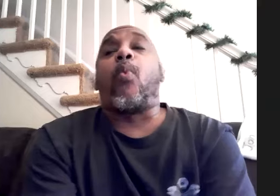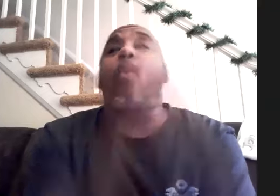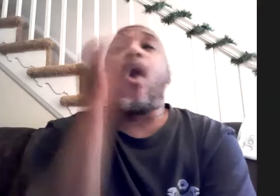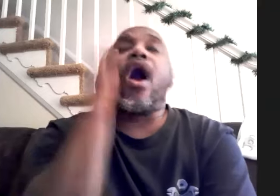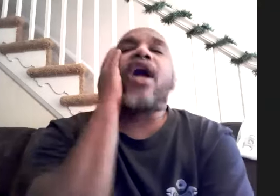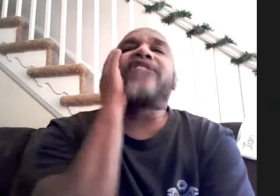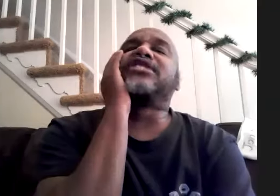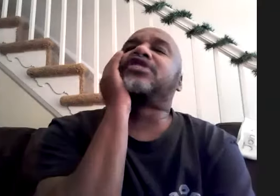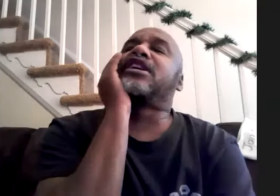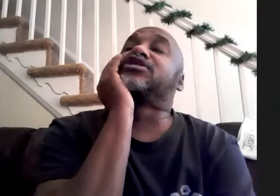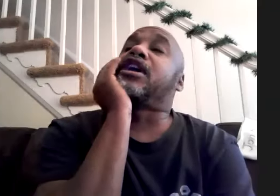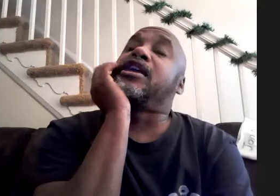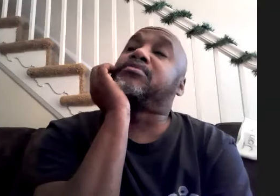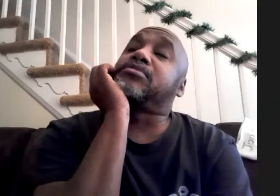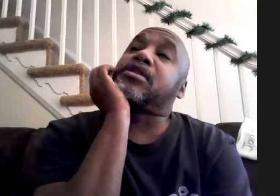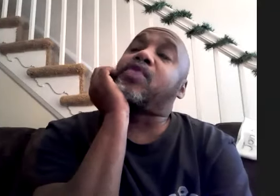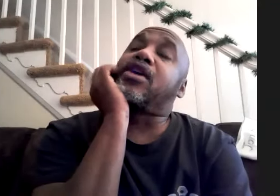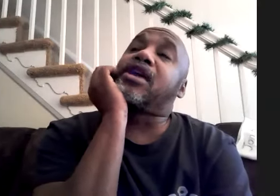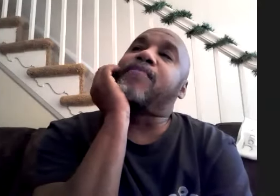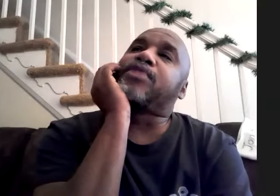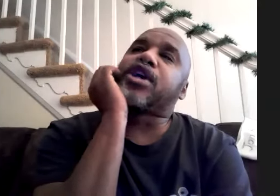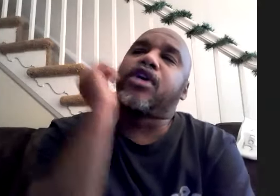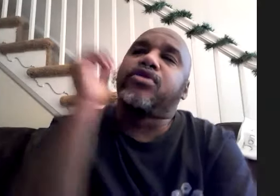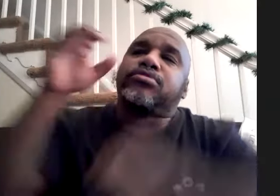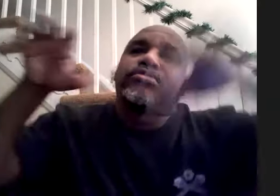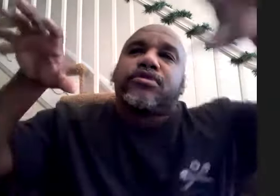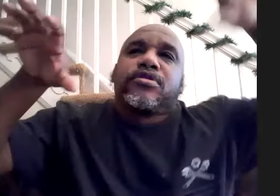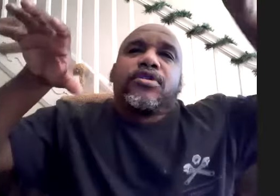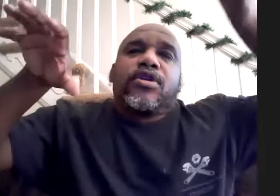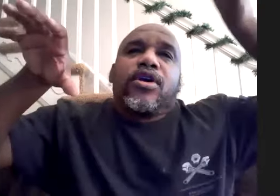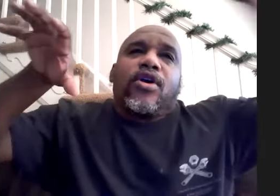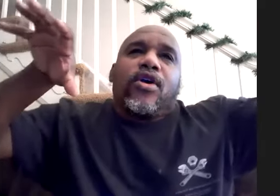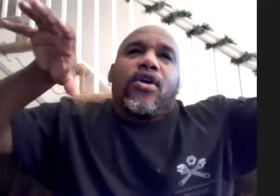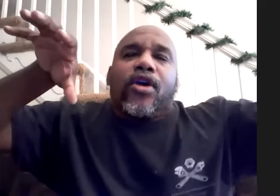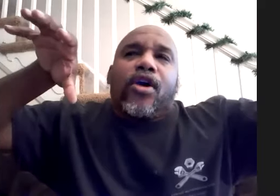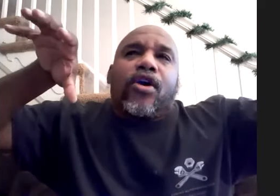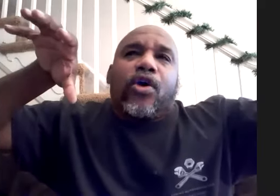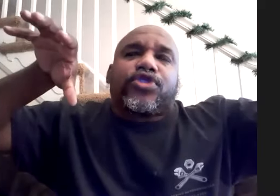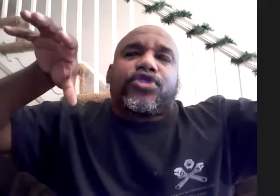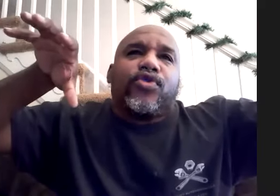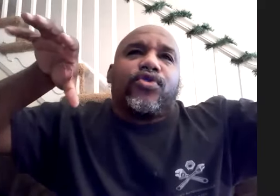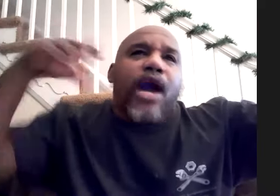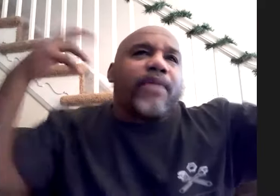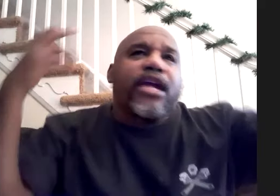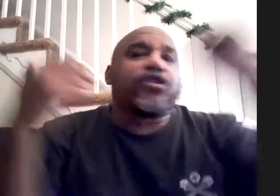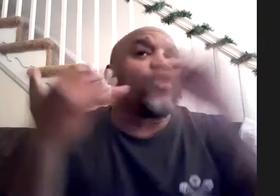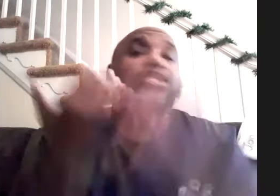it's um well i'm gonna go old school i mean quincy